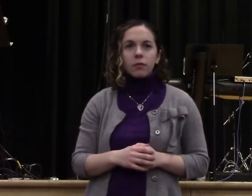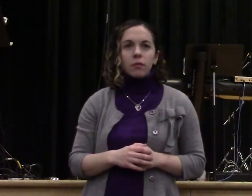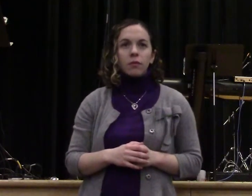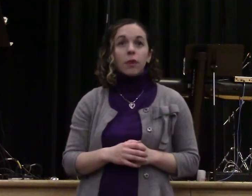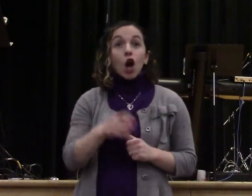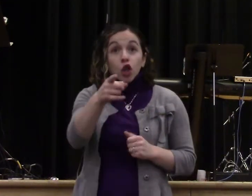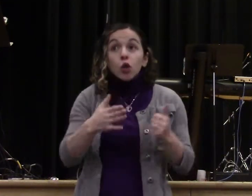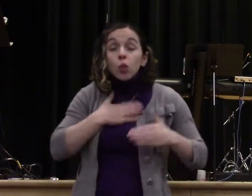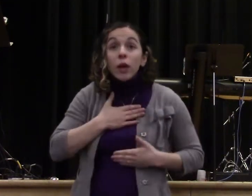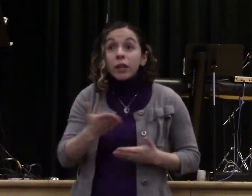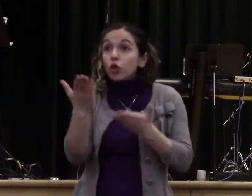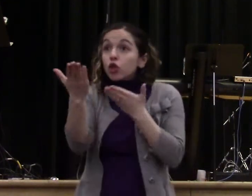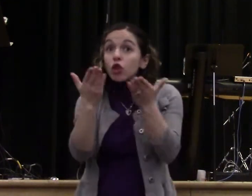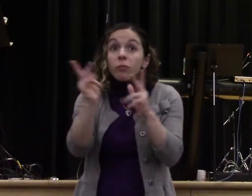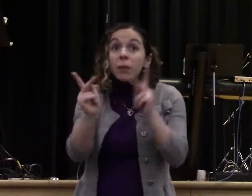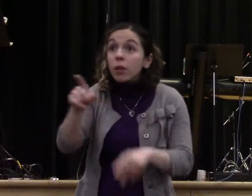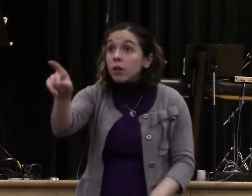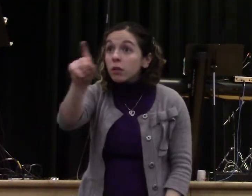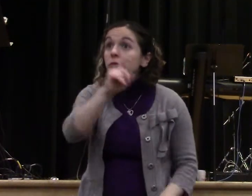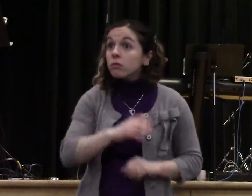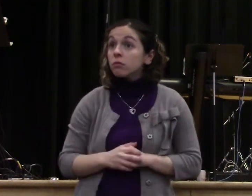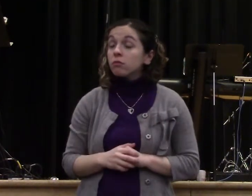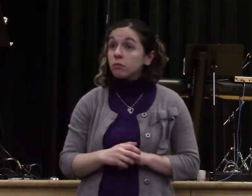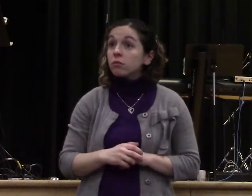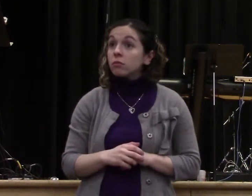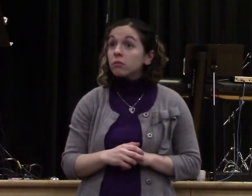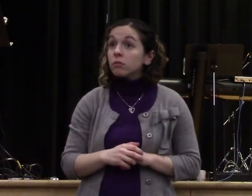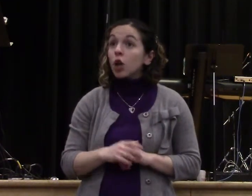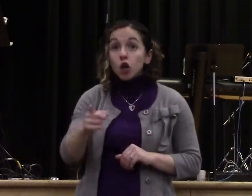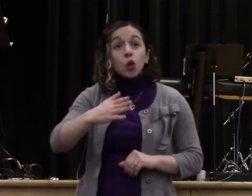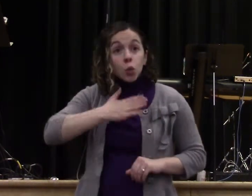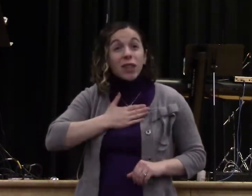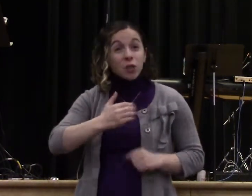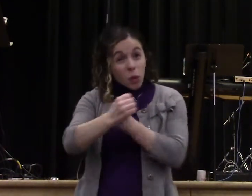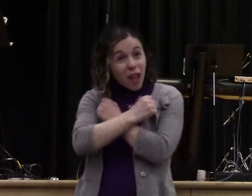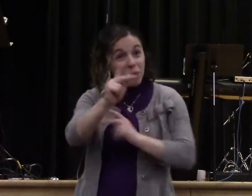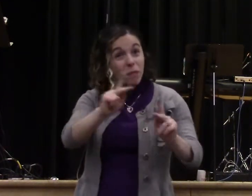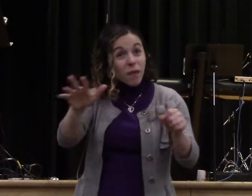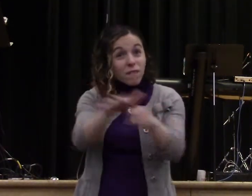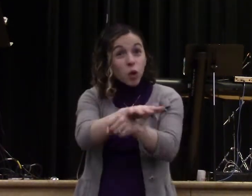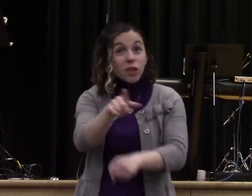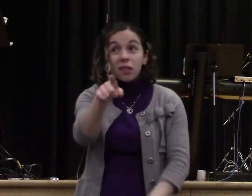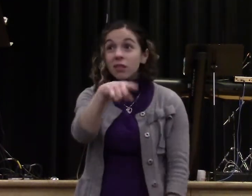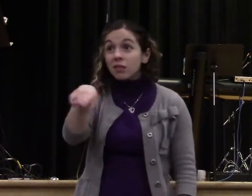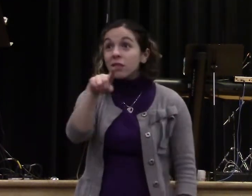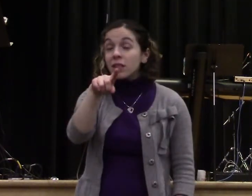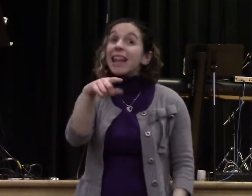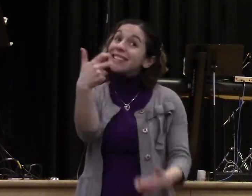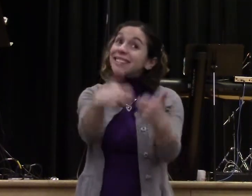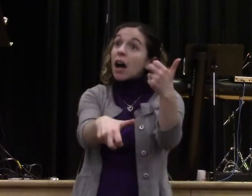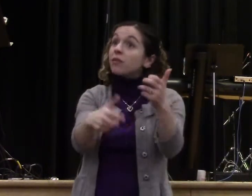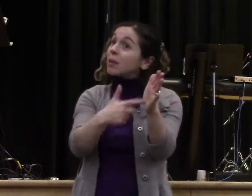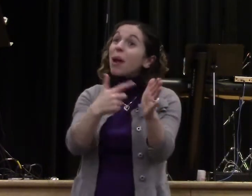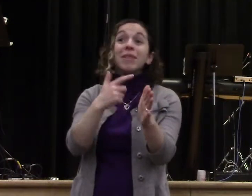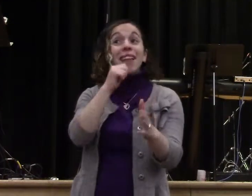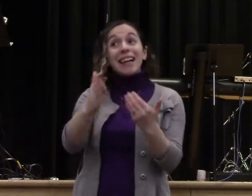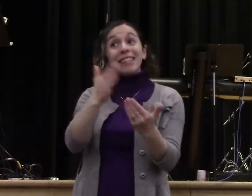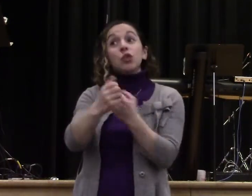The sweat that we're willing to give in the pursuit of loving one another. Now that's messy. That's community. That's the church. Now